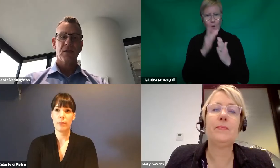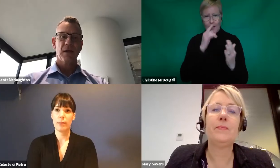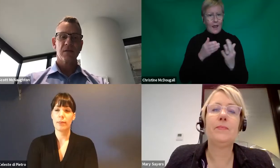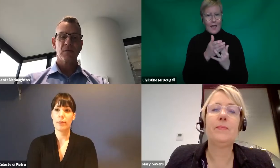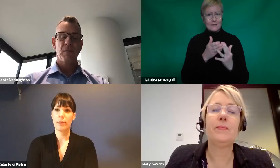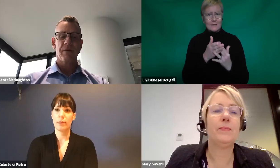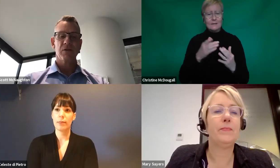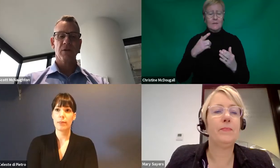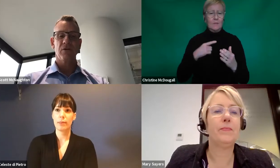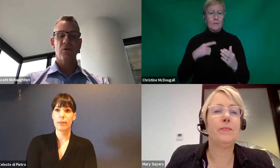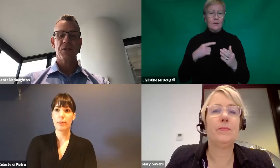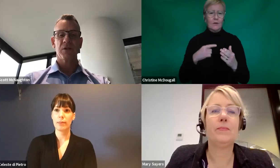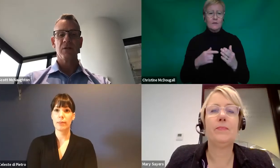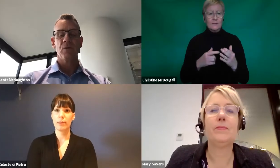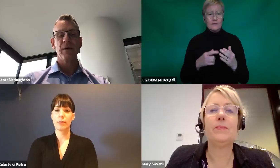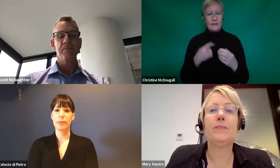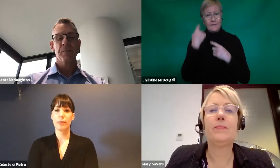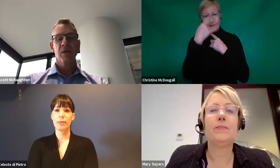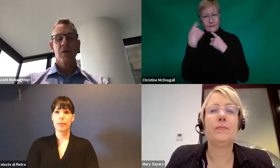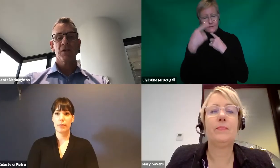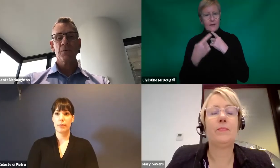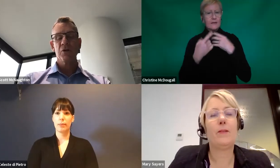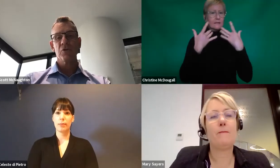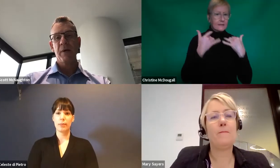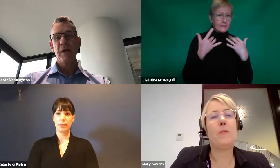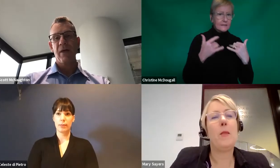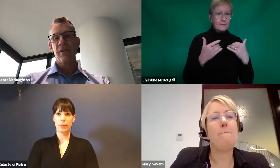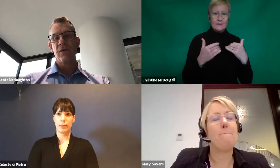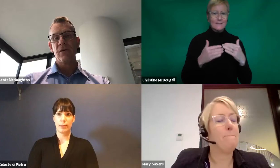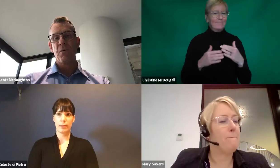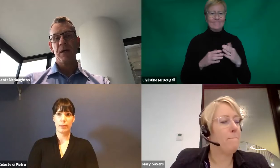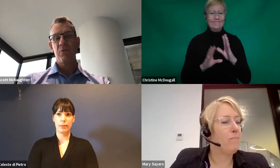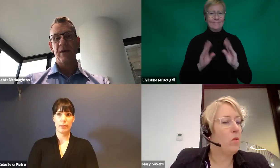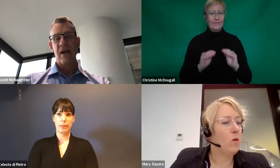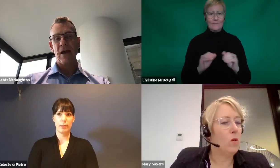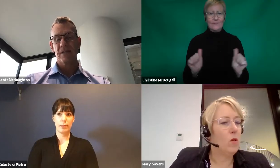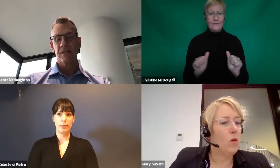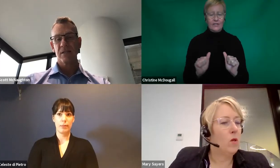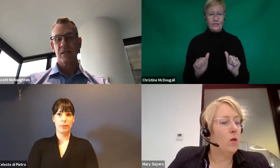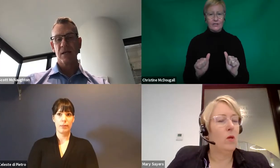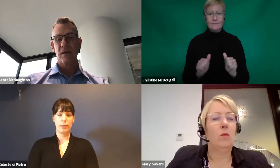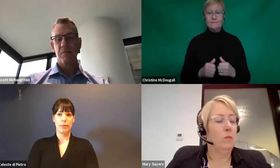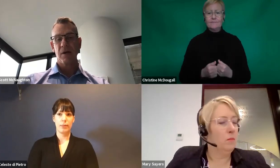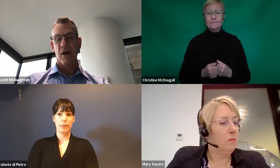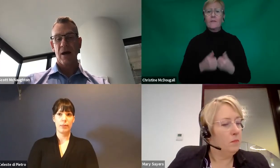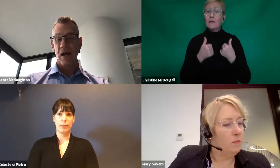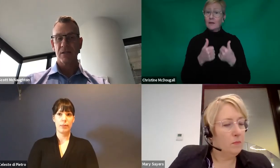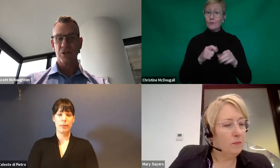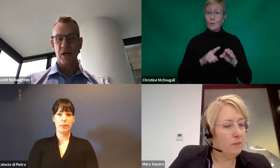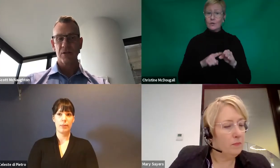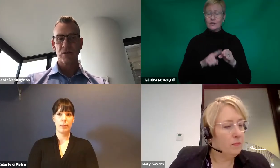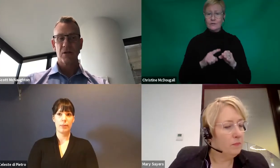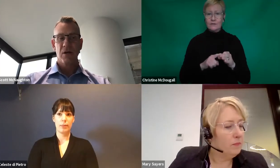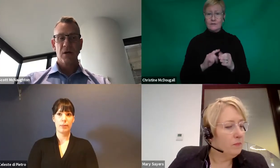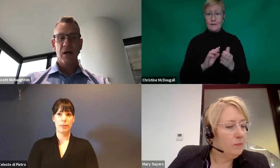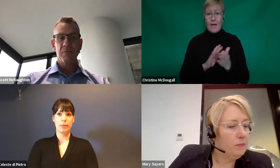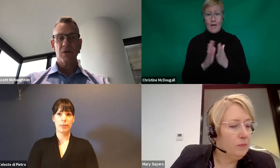Yeah, thanks, Mary. It's a really good question. I just want to assure people that the way people can access the scheme hasn't